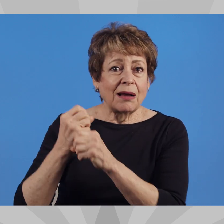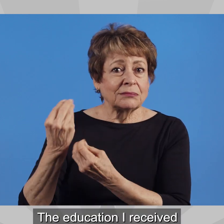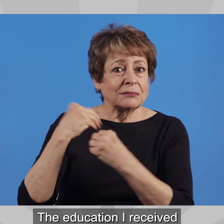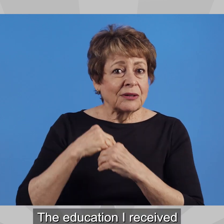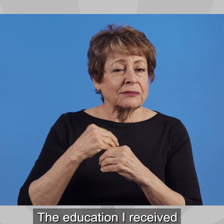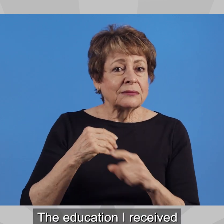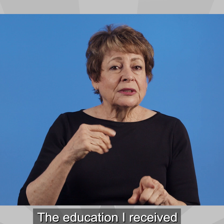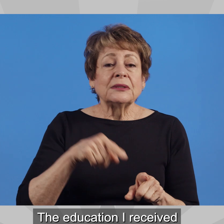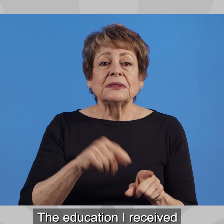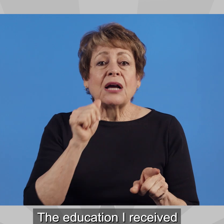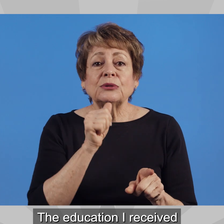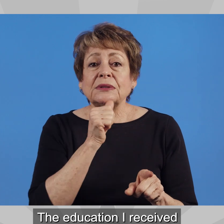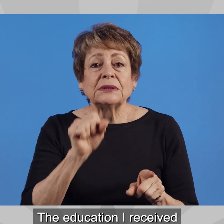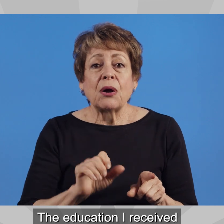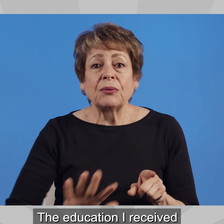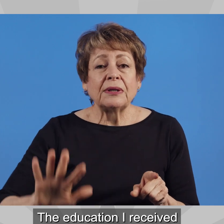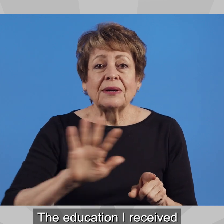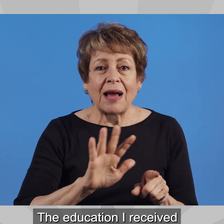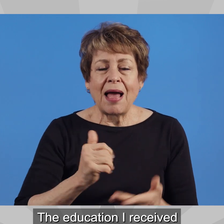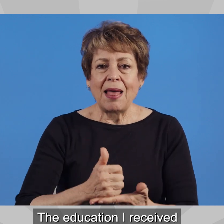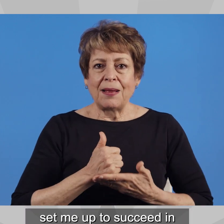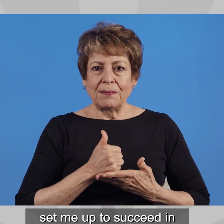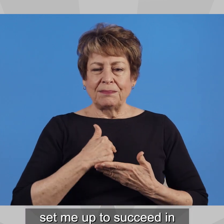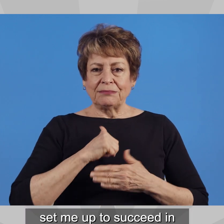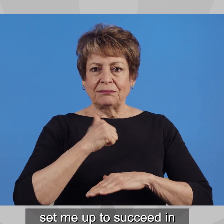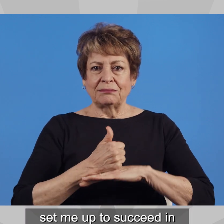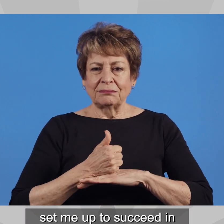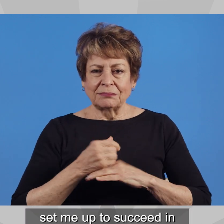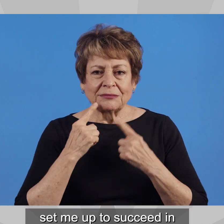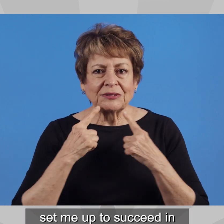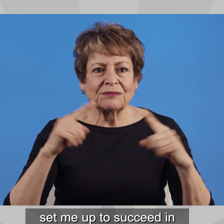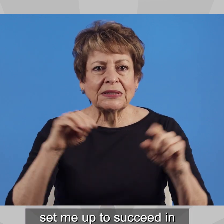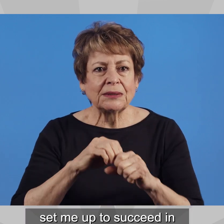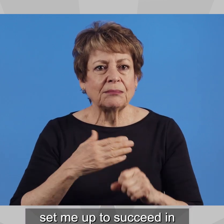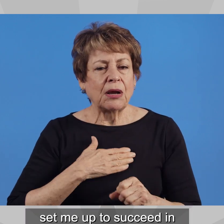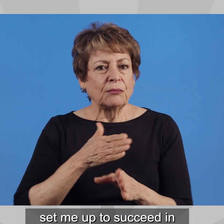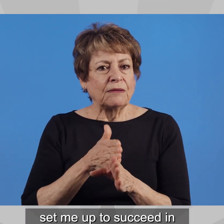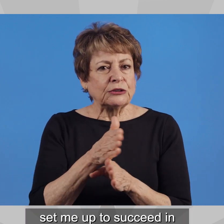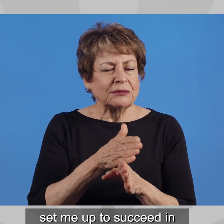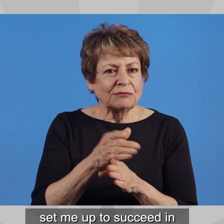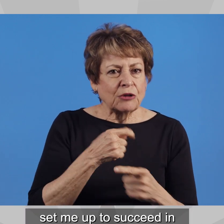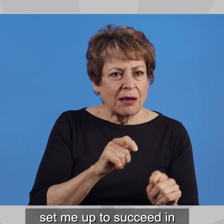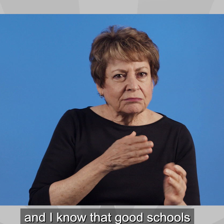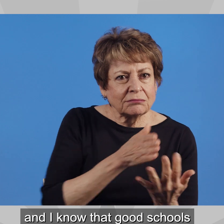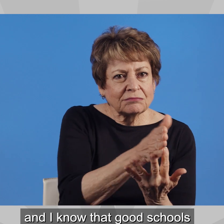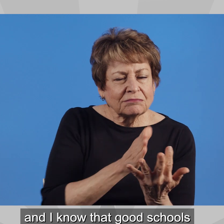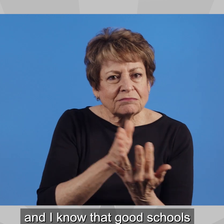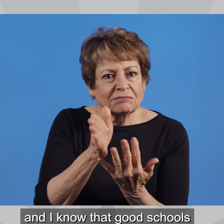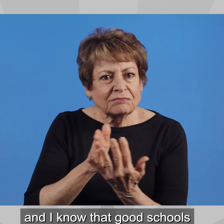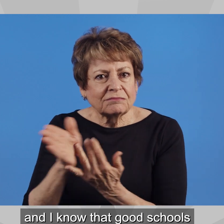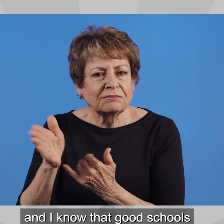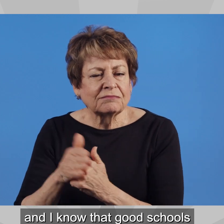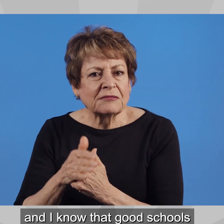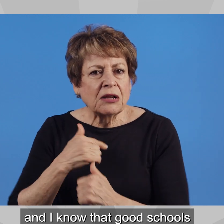The education I received in Southern Arizona set me up to succeed in my professional endeavors, and I